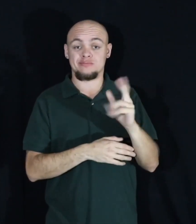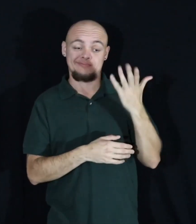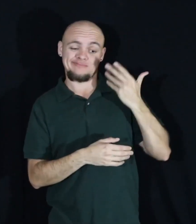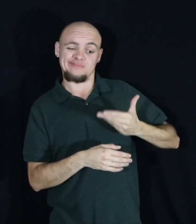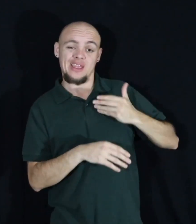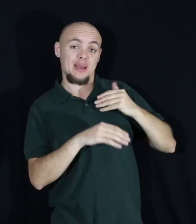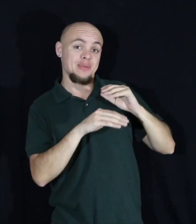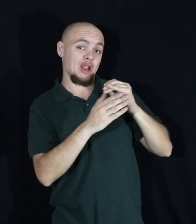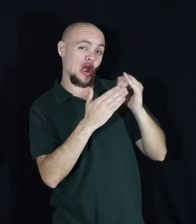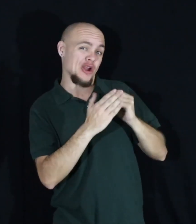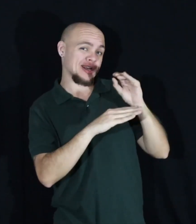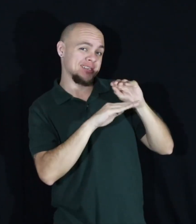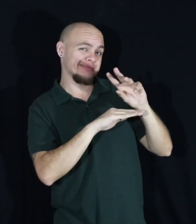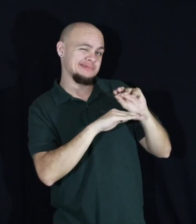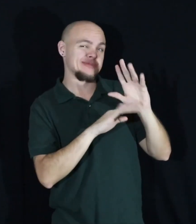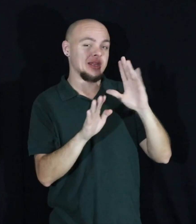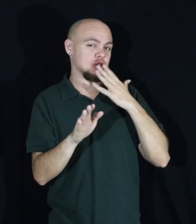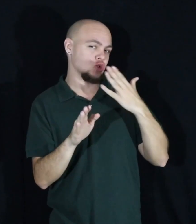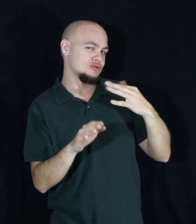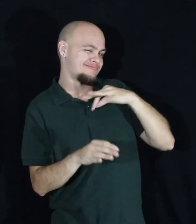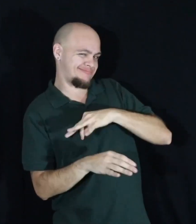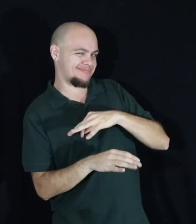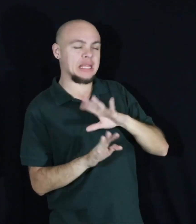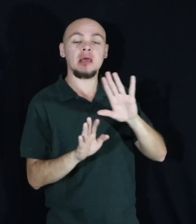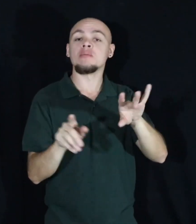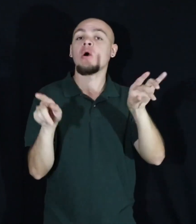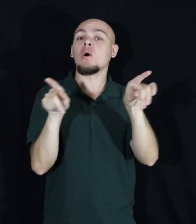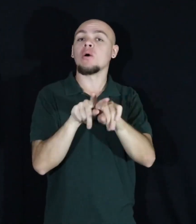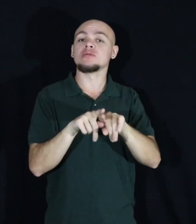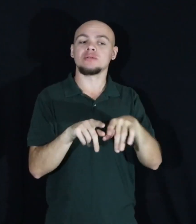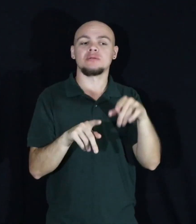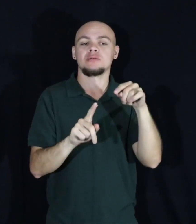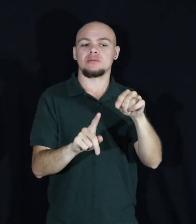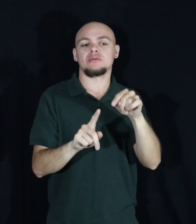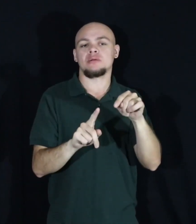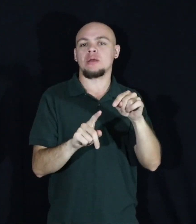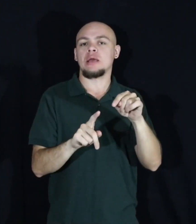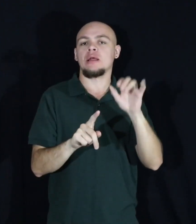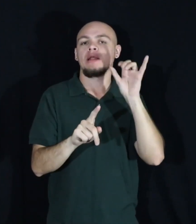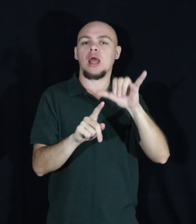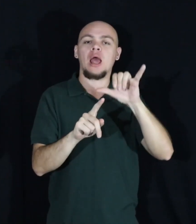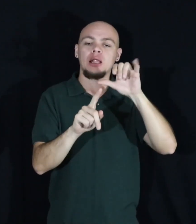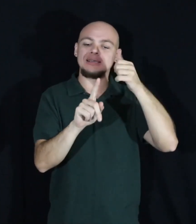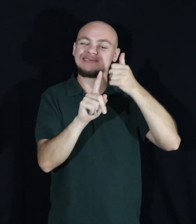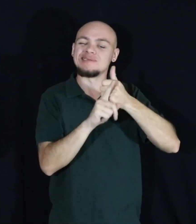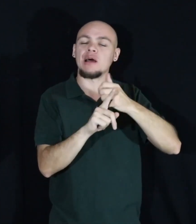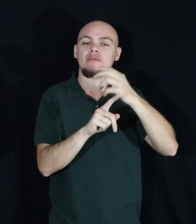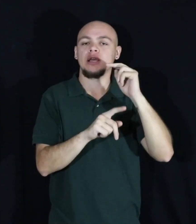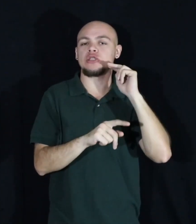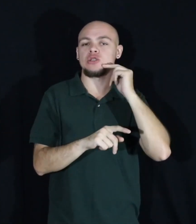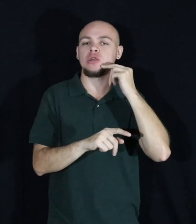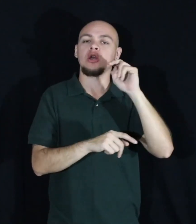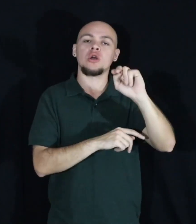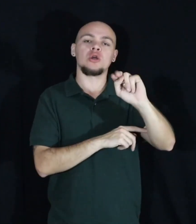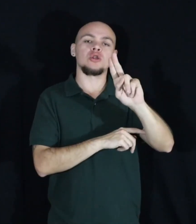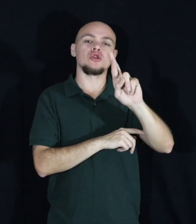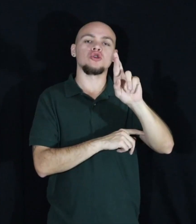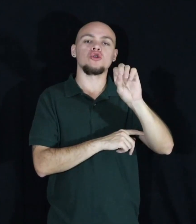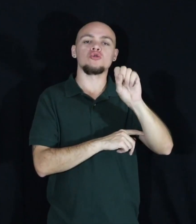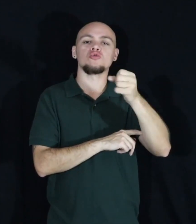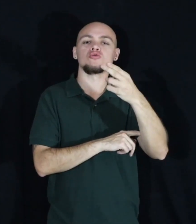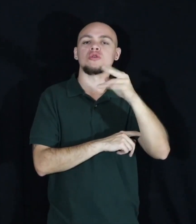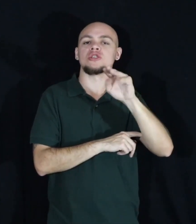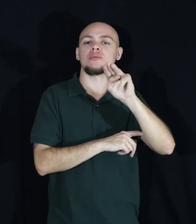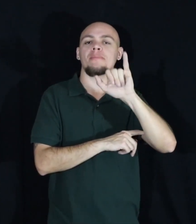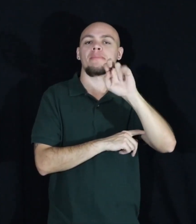art consultant, but that it was profoundly nourishment to him. It made a difference every day. He woke up